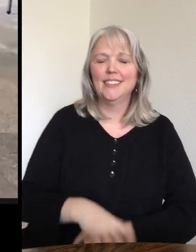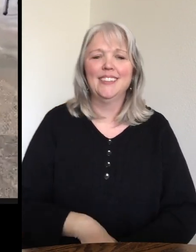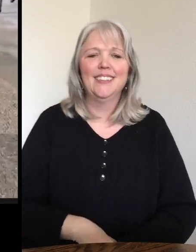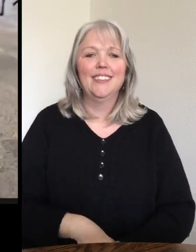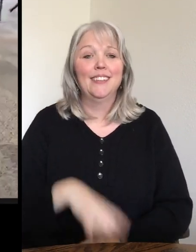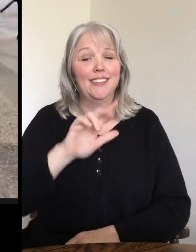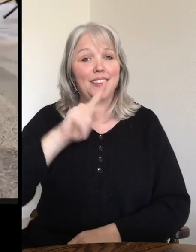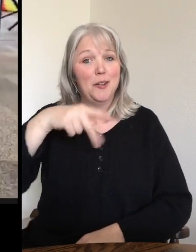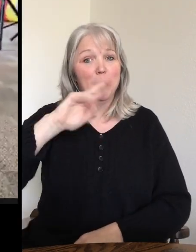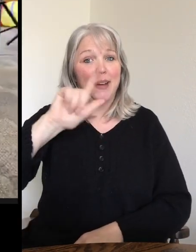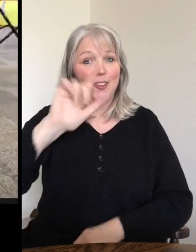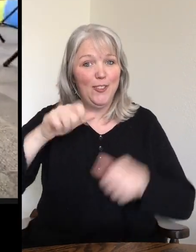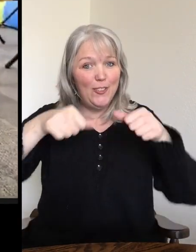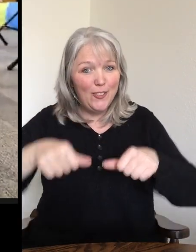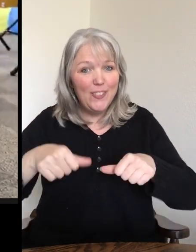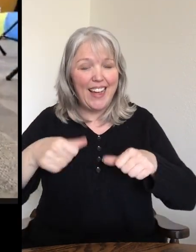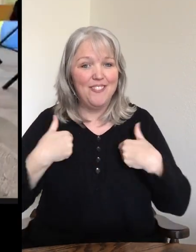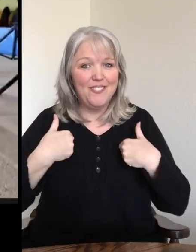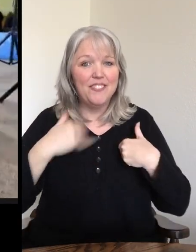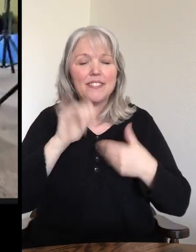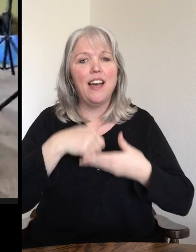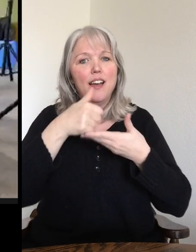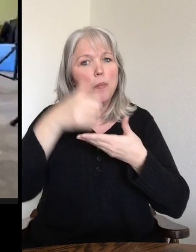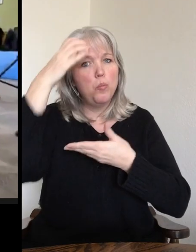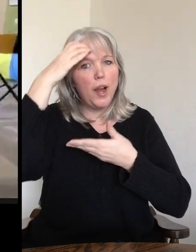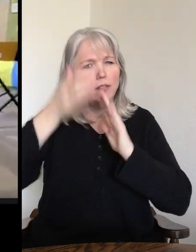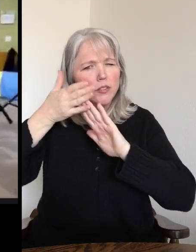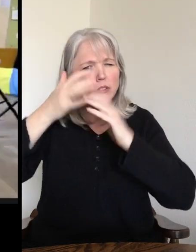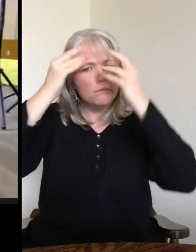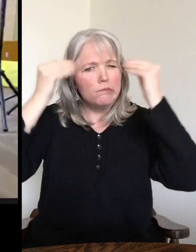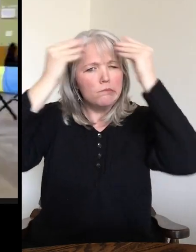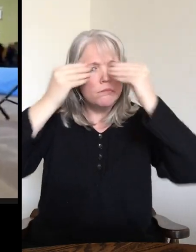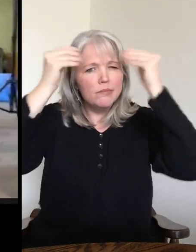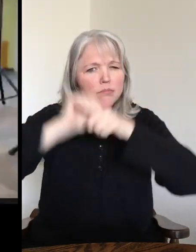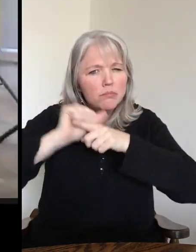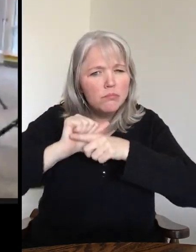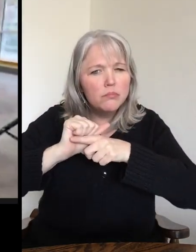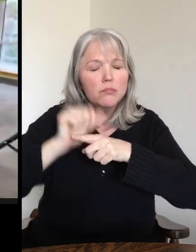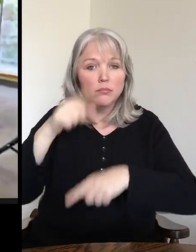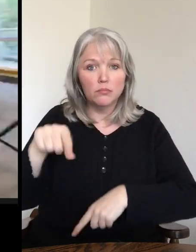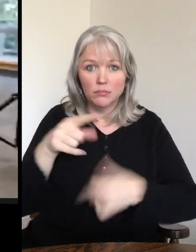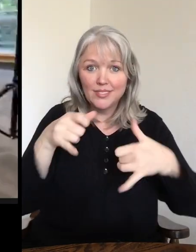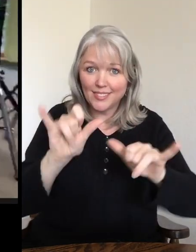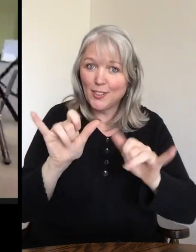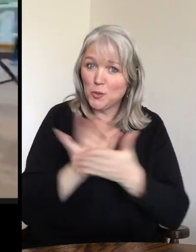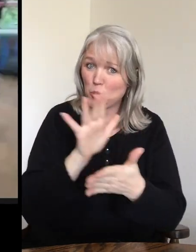There's a puzzle feeder for him. And that also will work his brain. So for those of you guys still maybe doing some